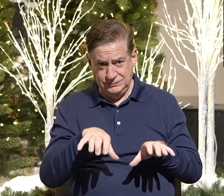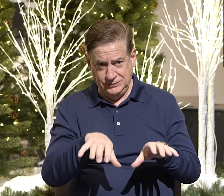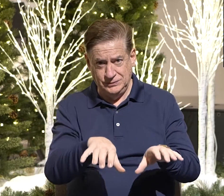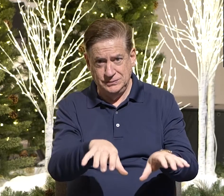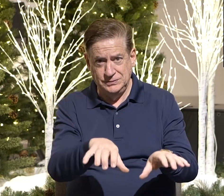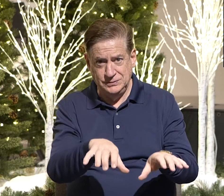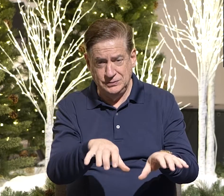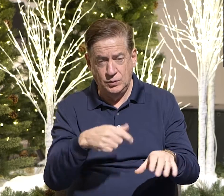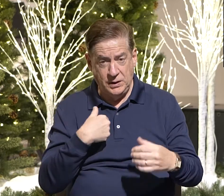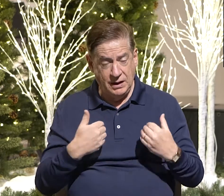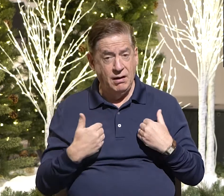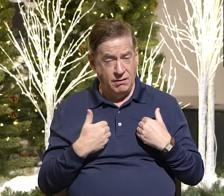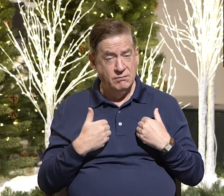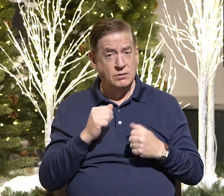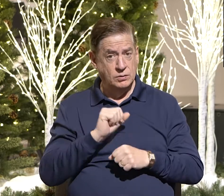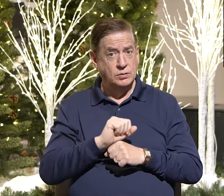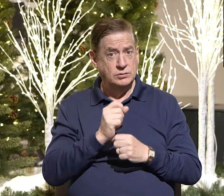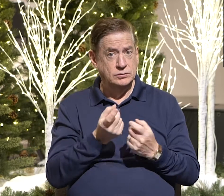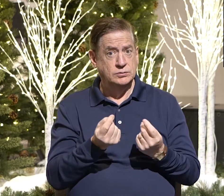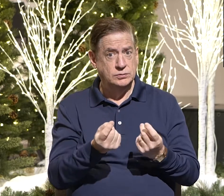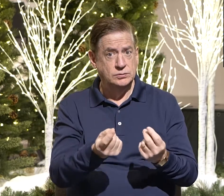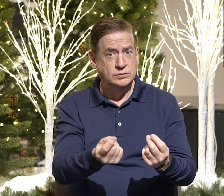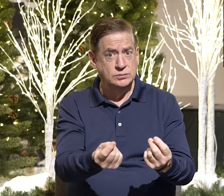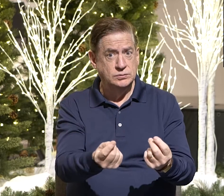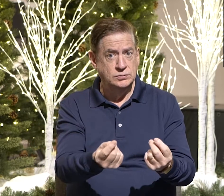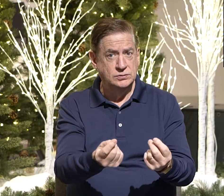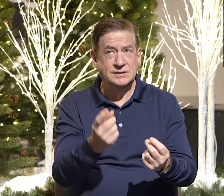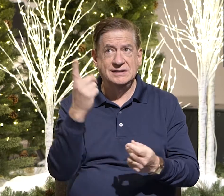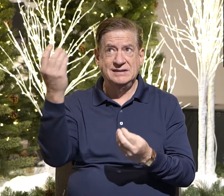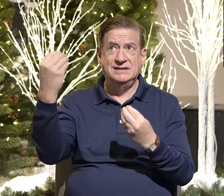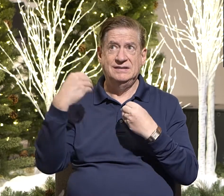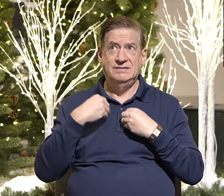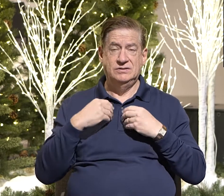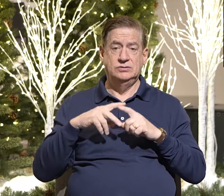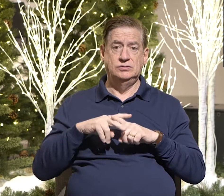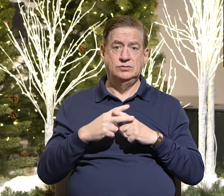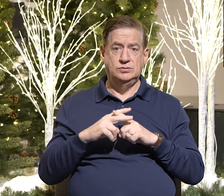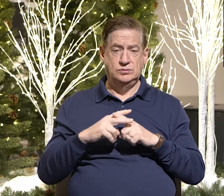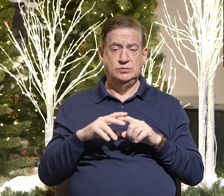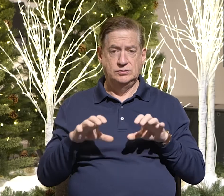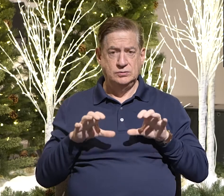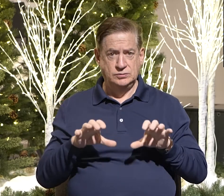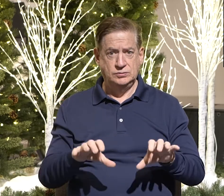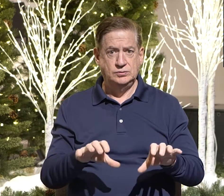We have work to do. We And he's given us the tools to do that work.